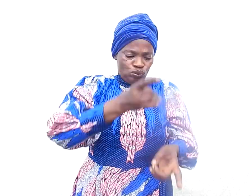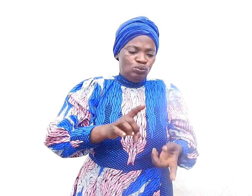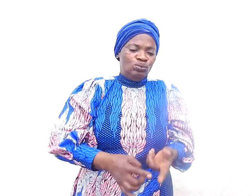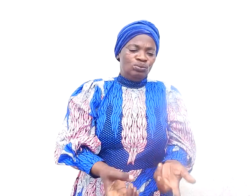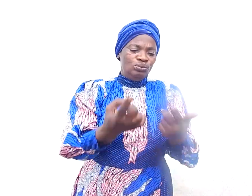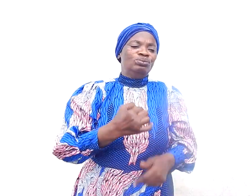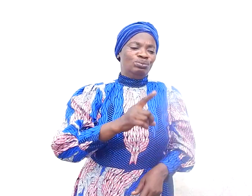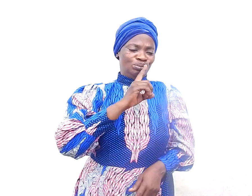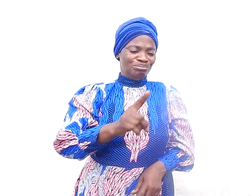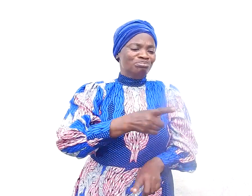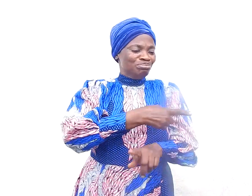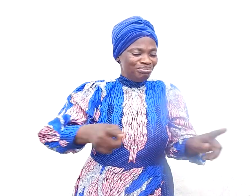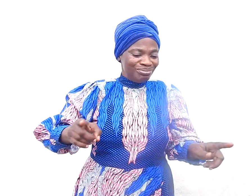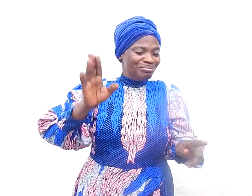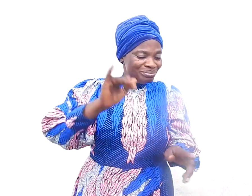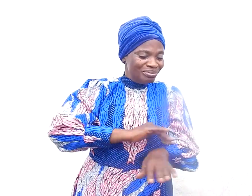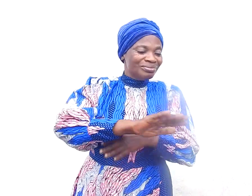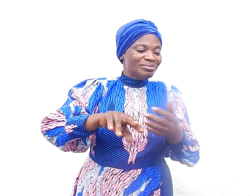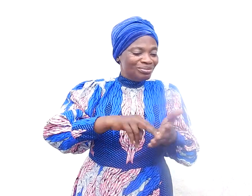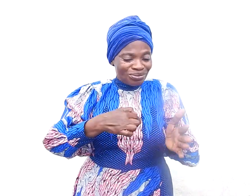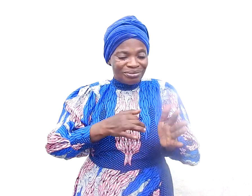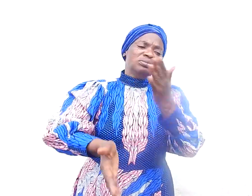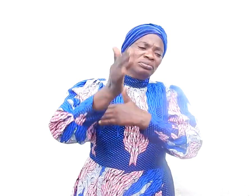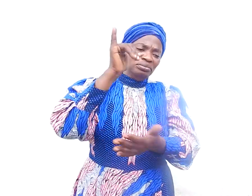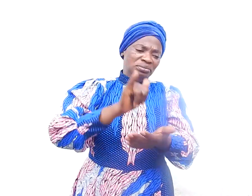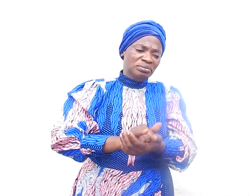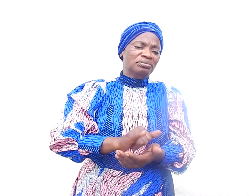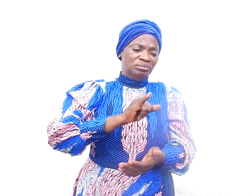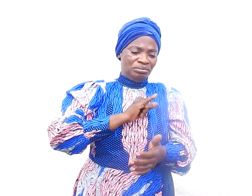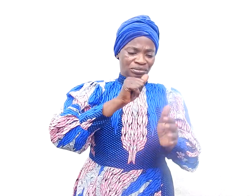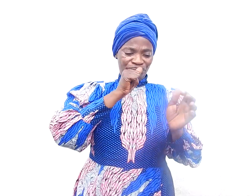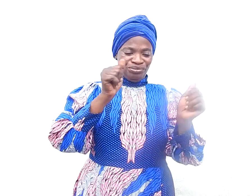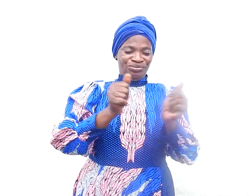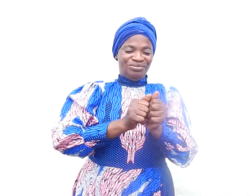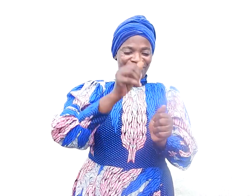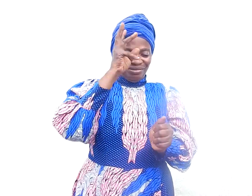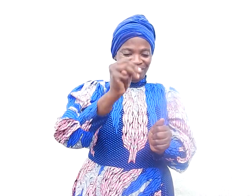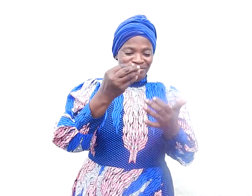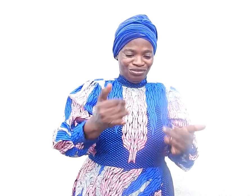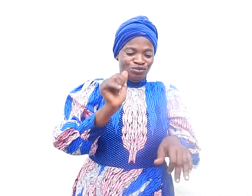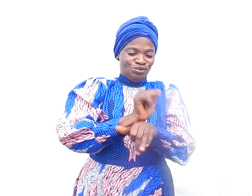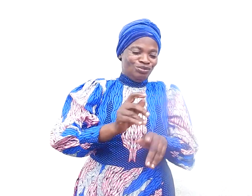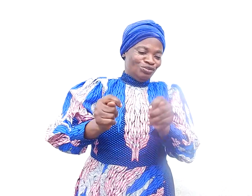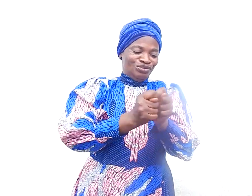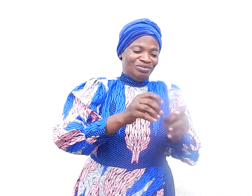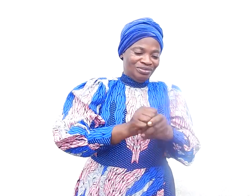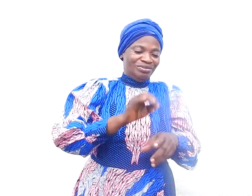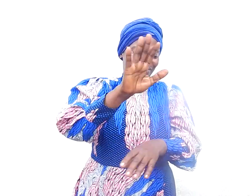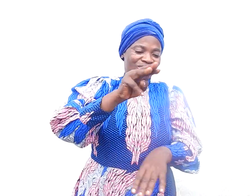i don't want his destiny to come to pass and i thank god now that i'm now working with him in his